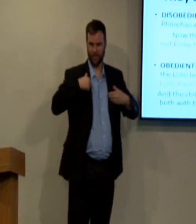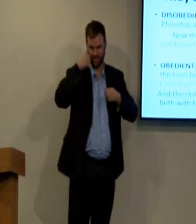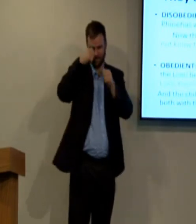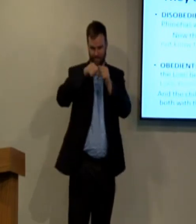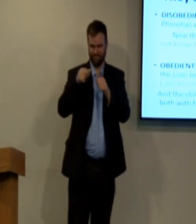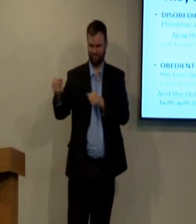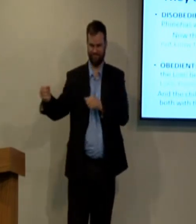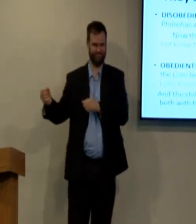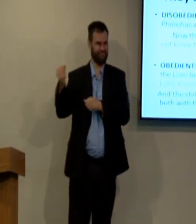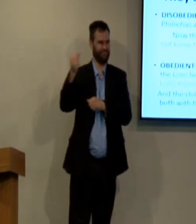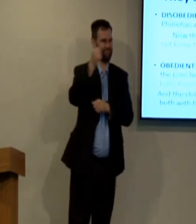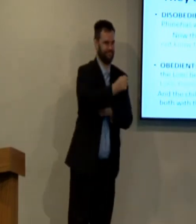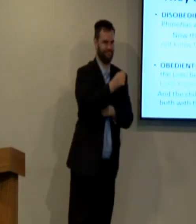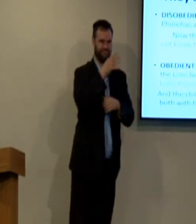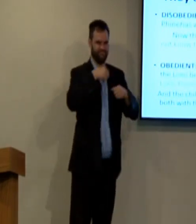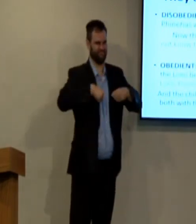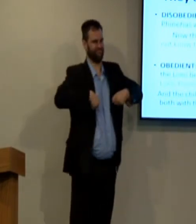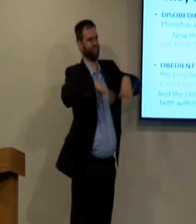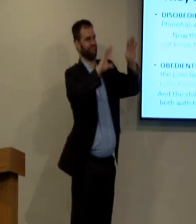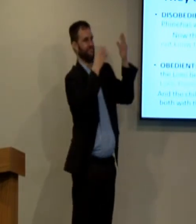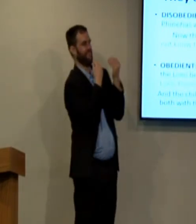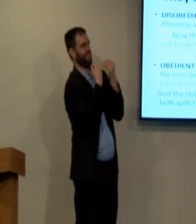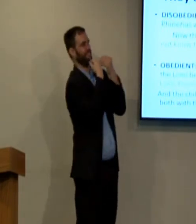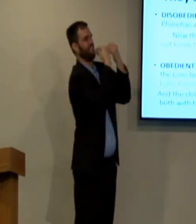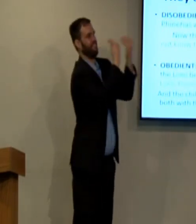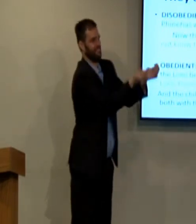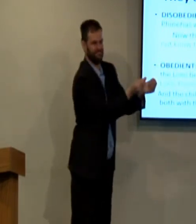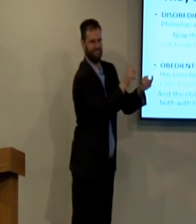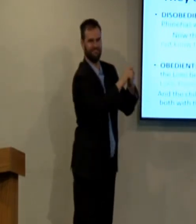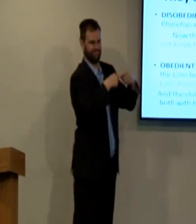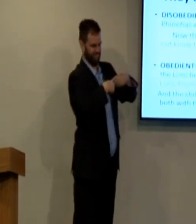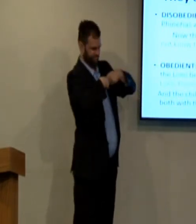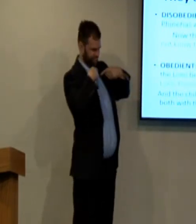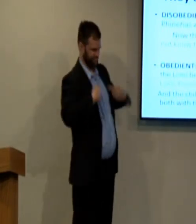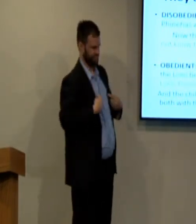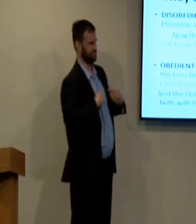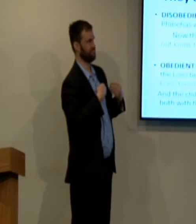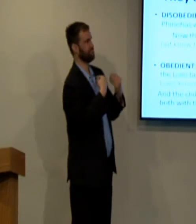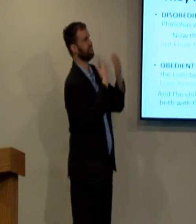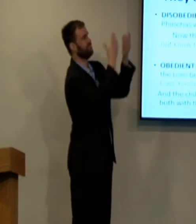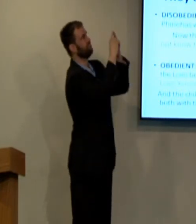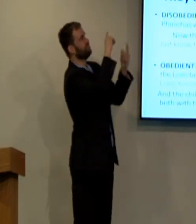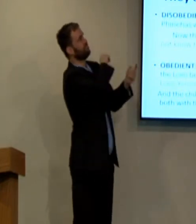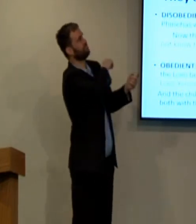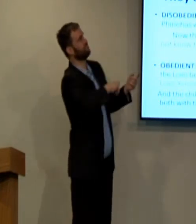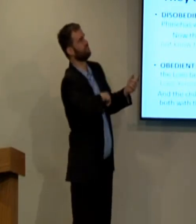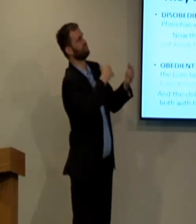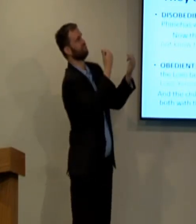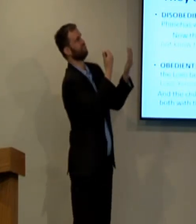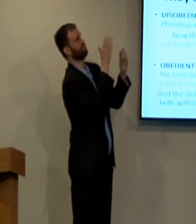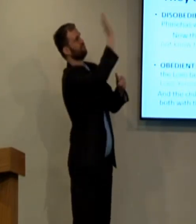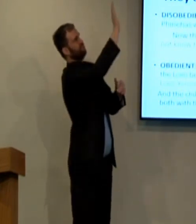Samuel, the young boy, Hannah had given him up to the service of the Lord and given him to Eli the priest.